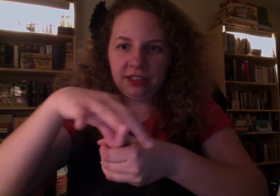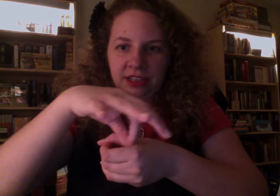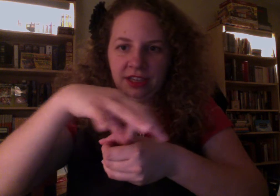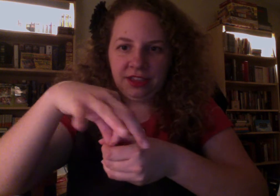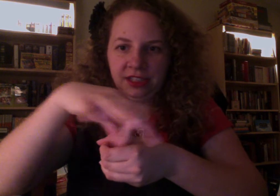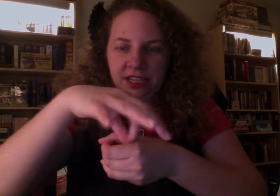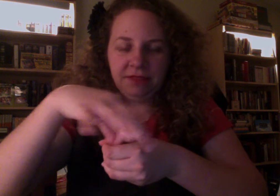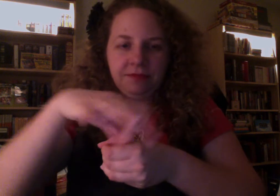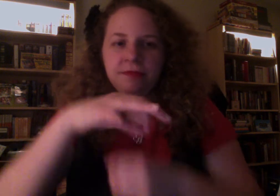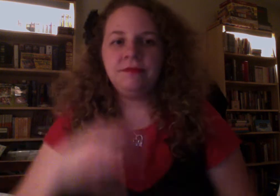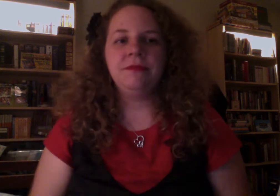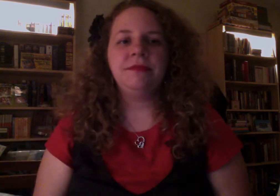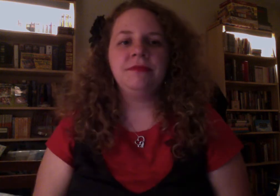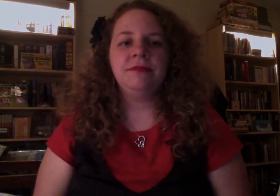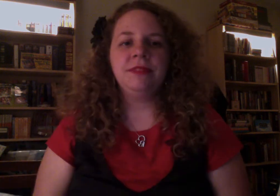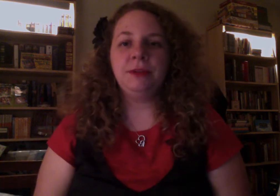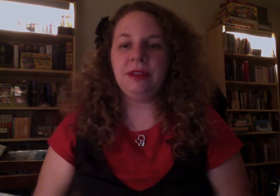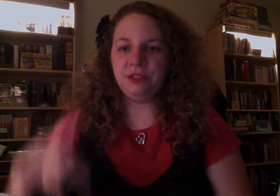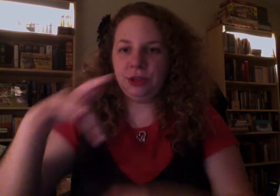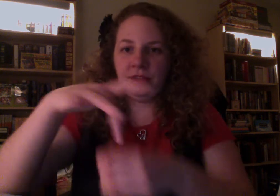in the tea. Then we have soda.